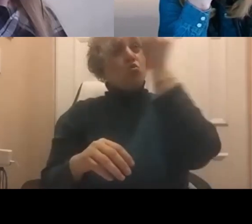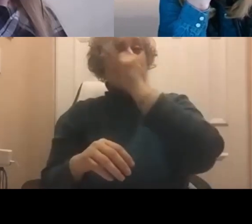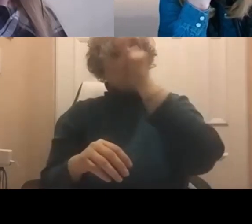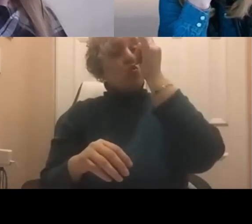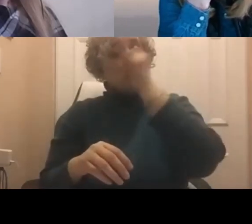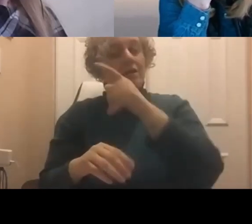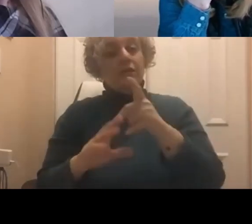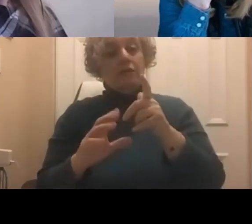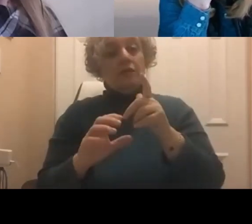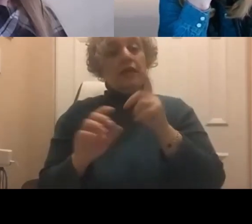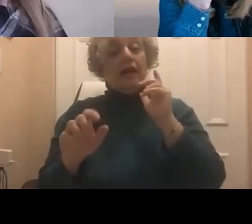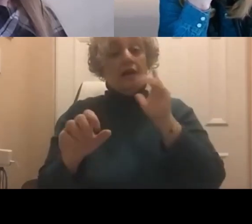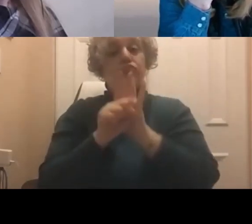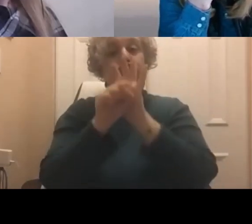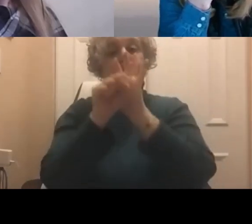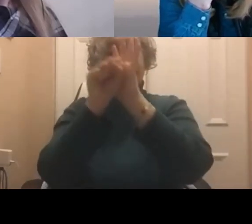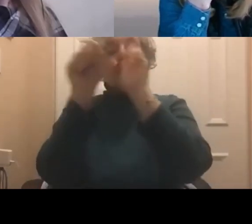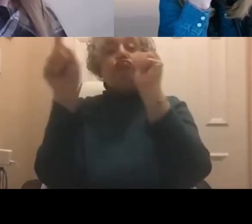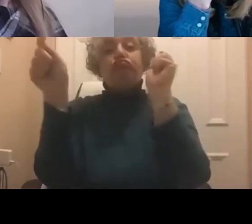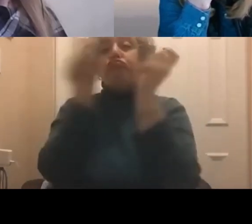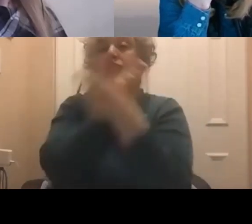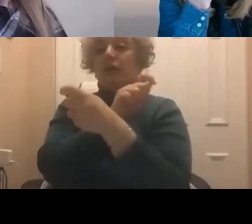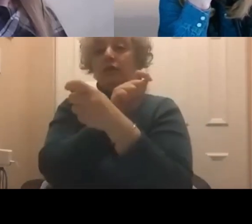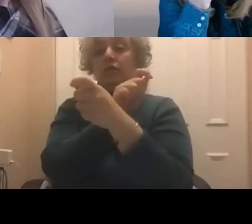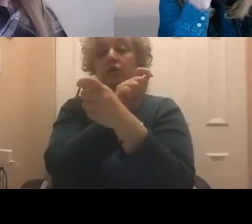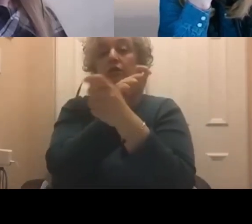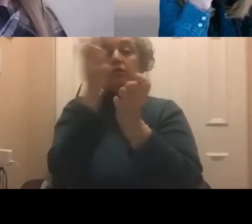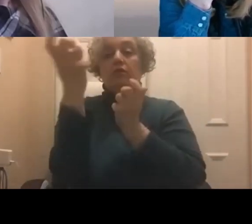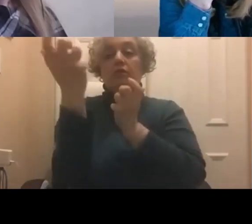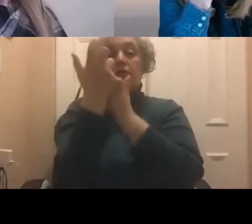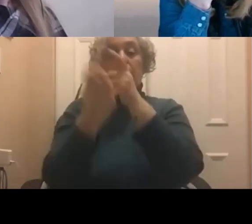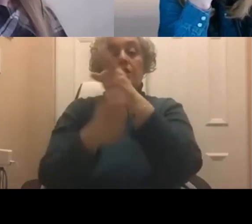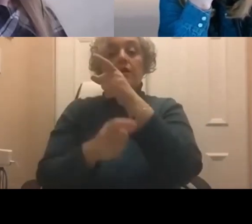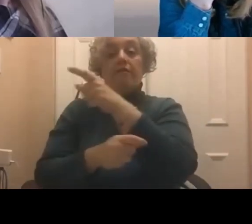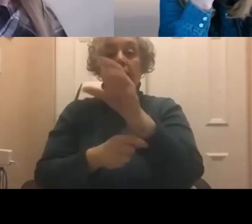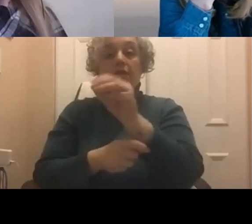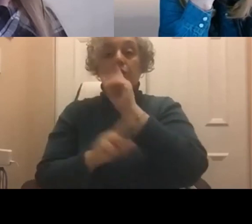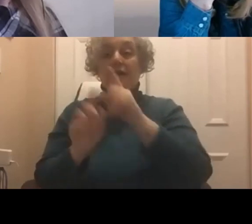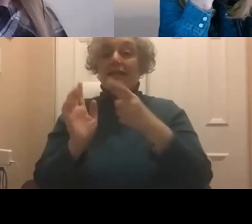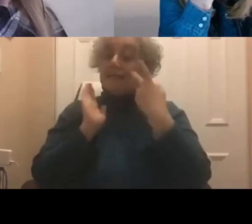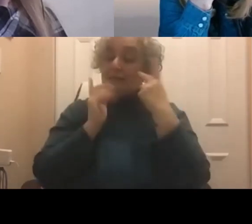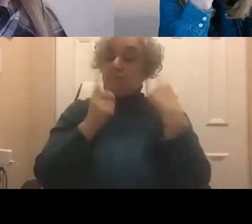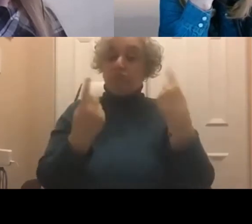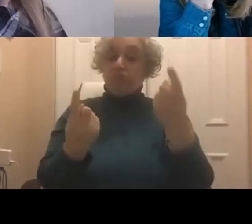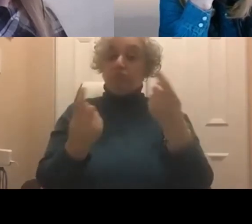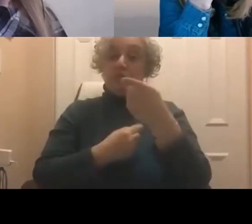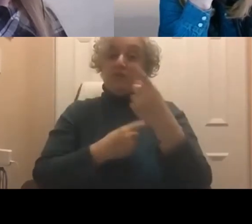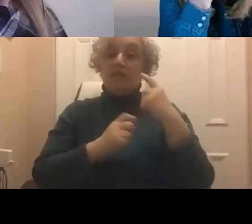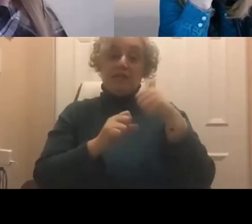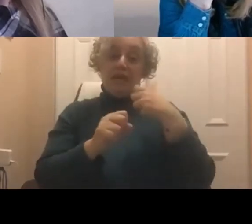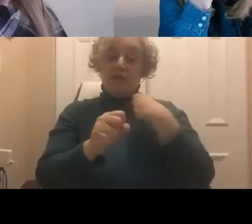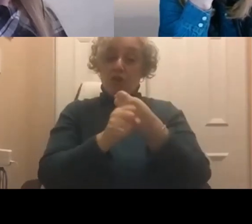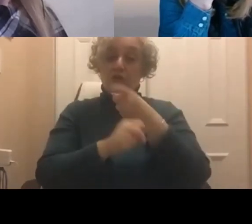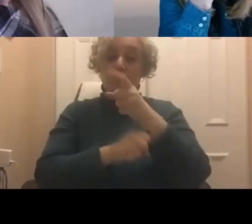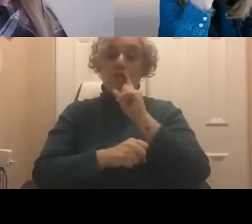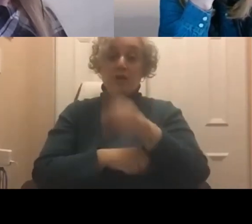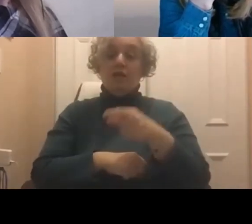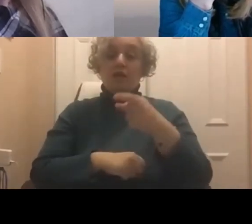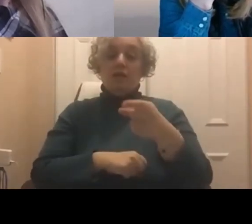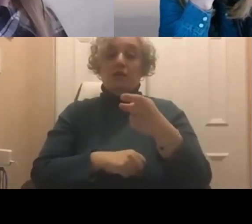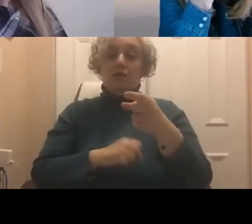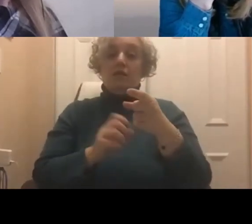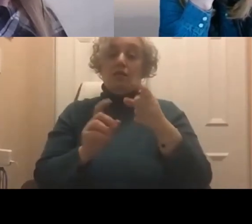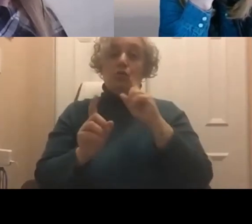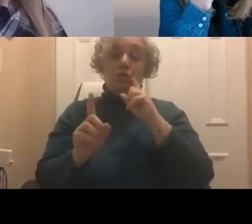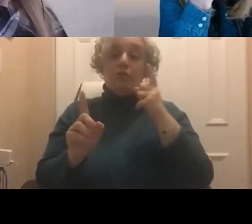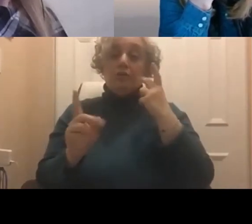change, and it's the only piece I've seen in the last 10 years that's had real